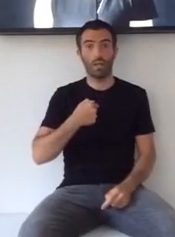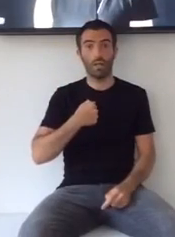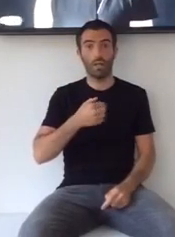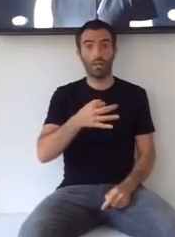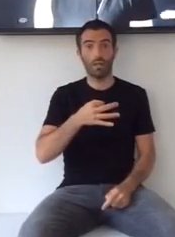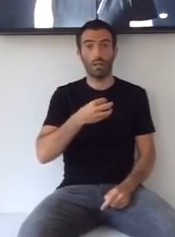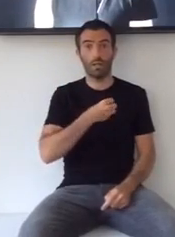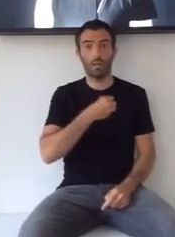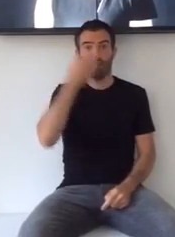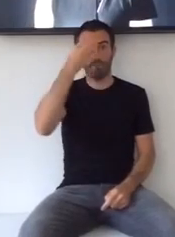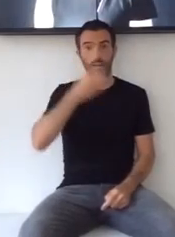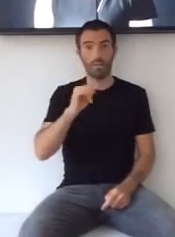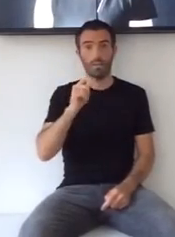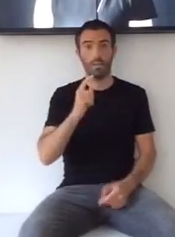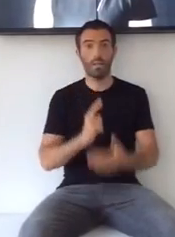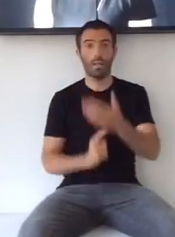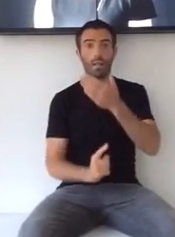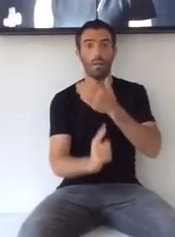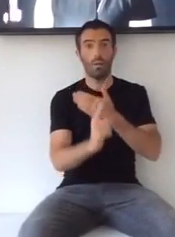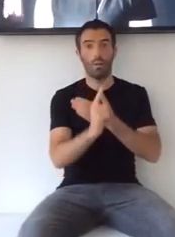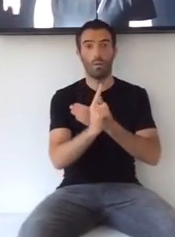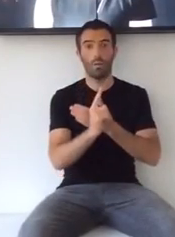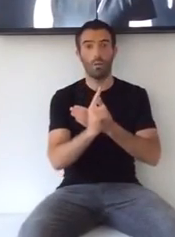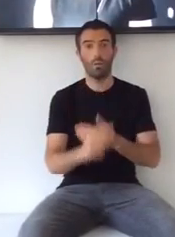I gotta face it alone